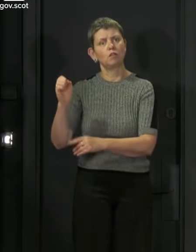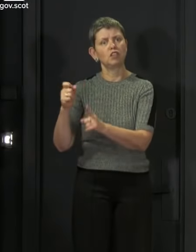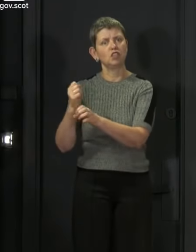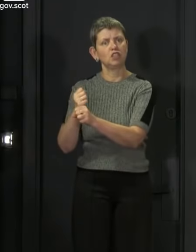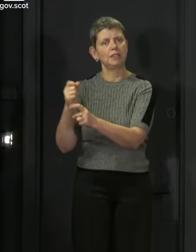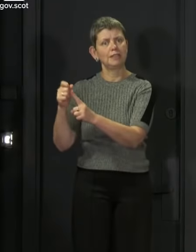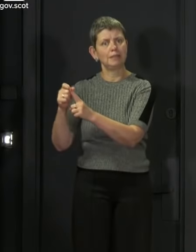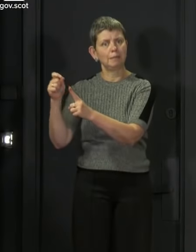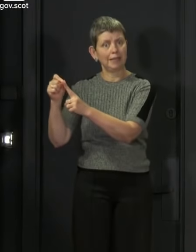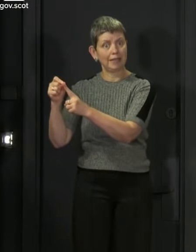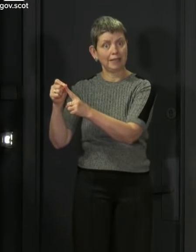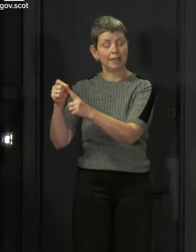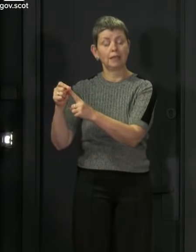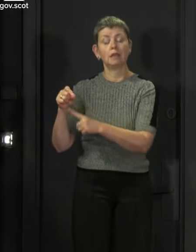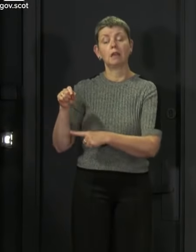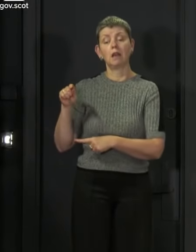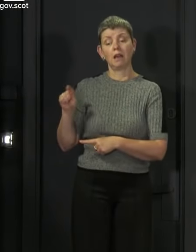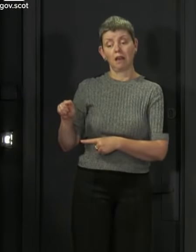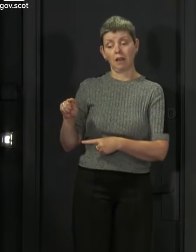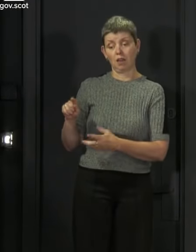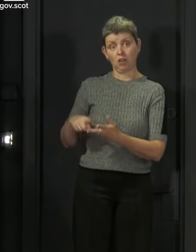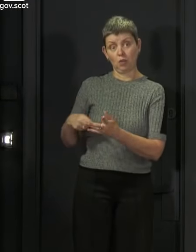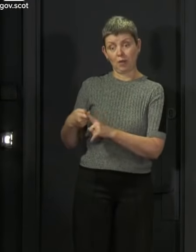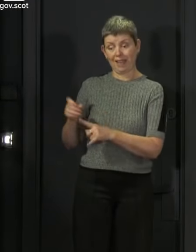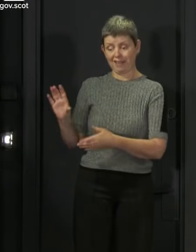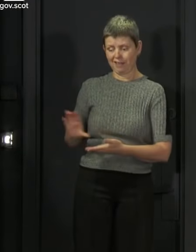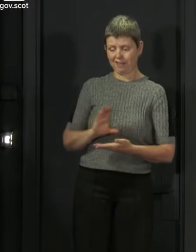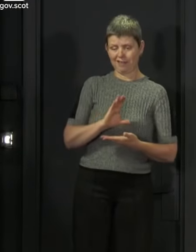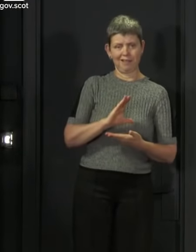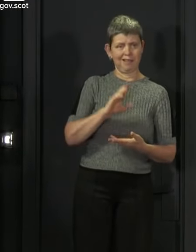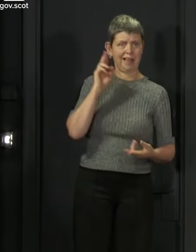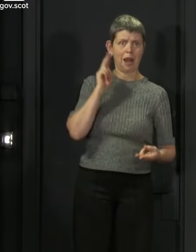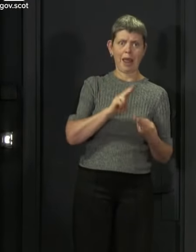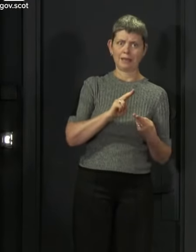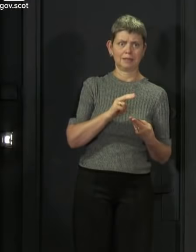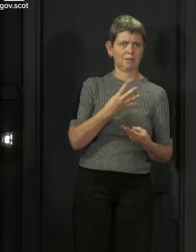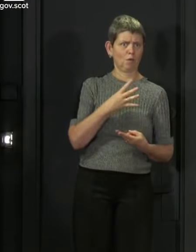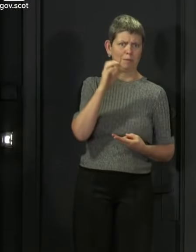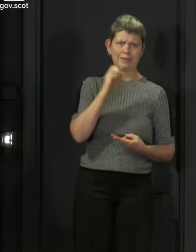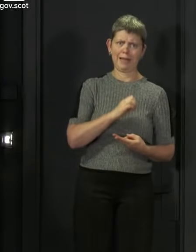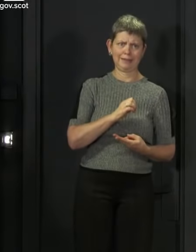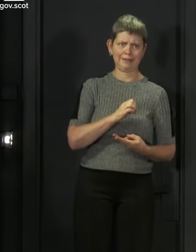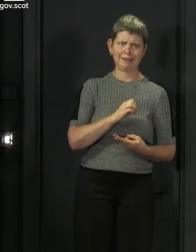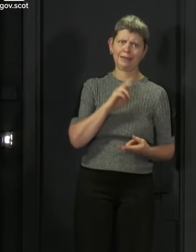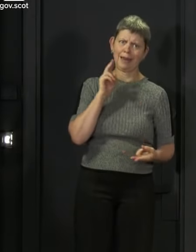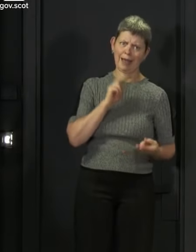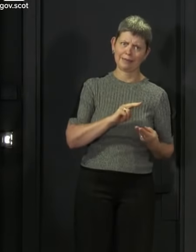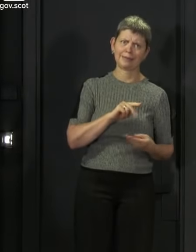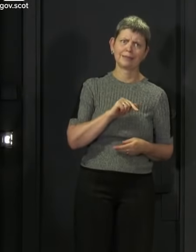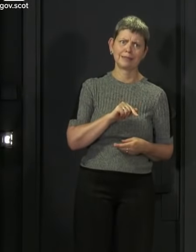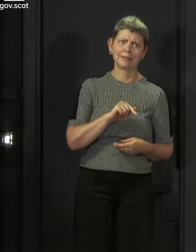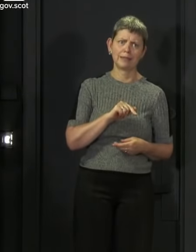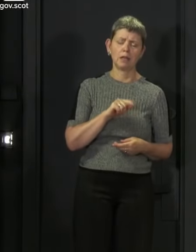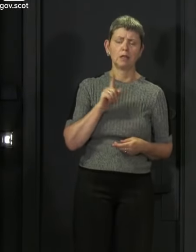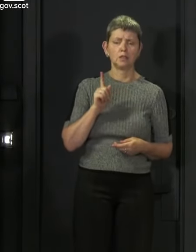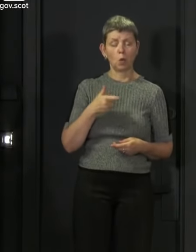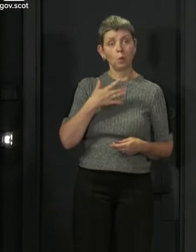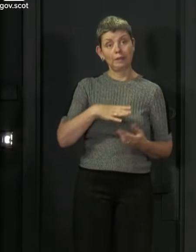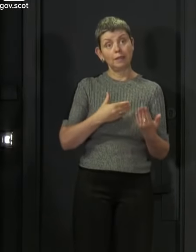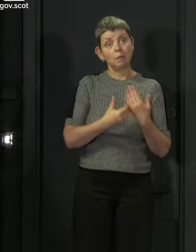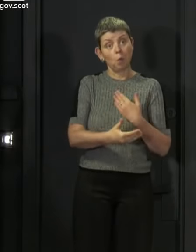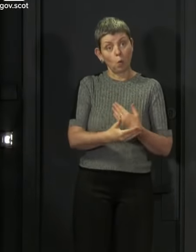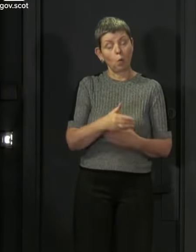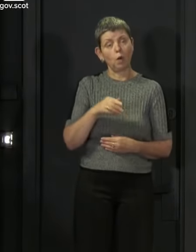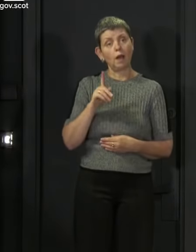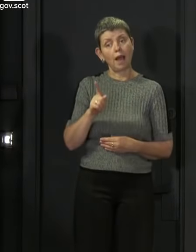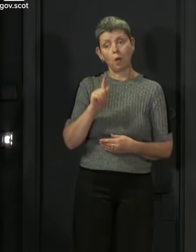though is much less than that. So we will continue to welcome things but we will continue to argue for the scale of response that we think is necessary and of course we